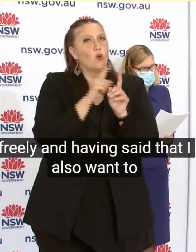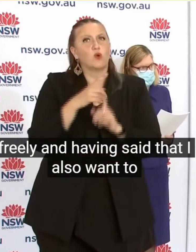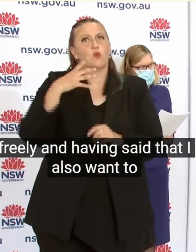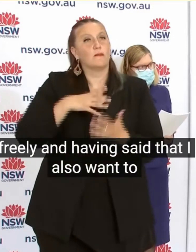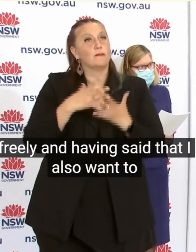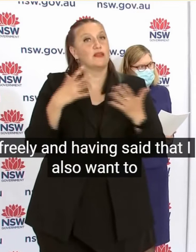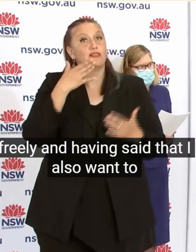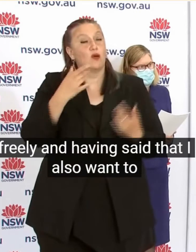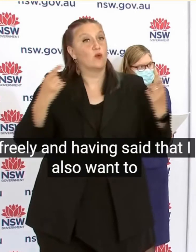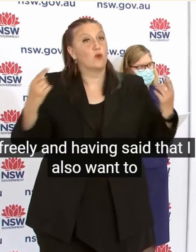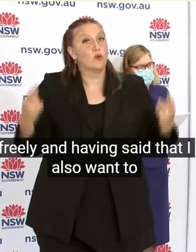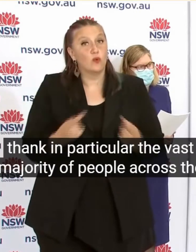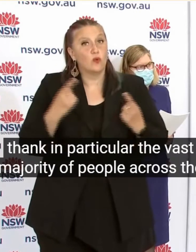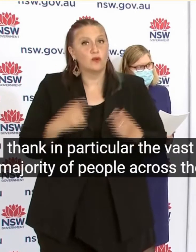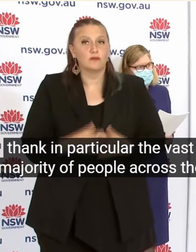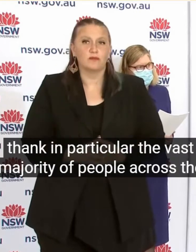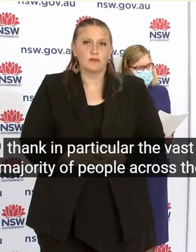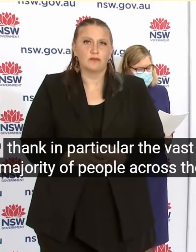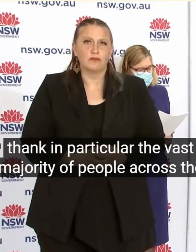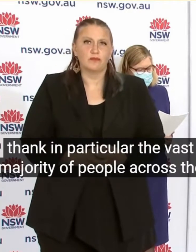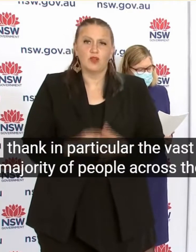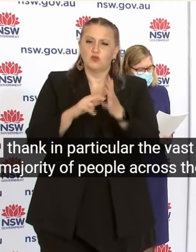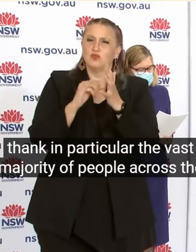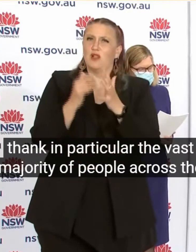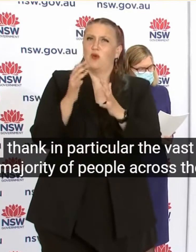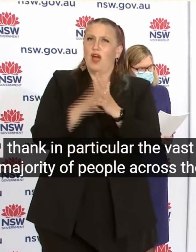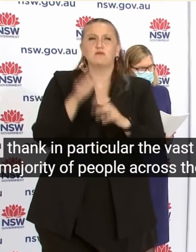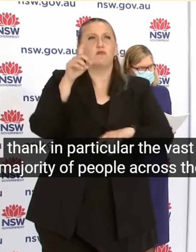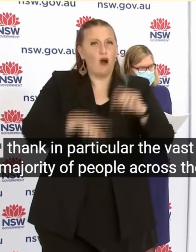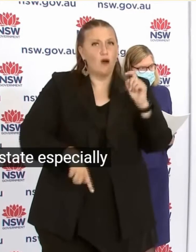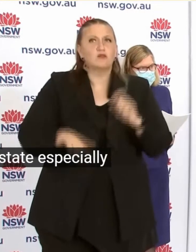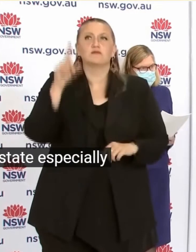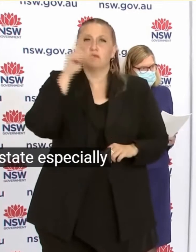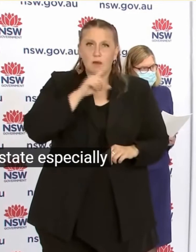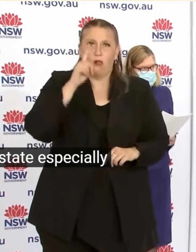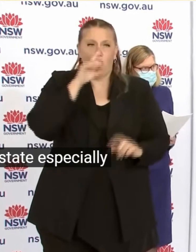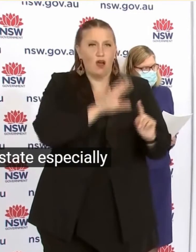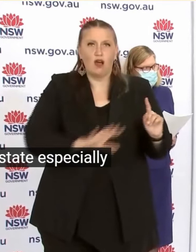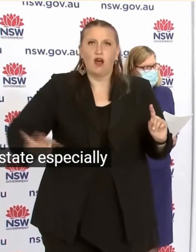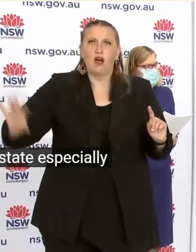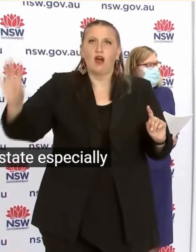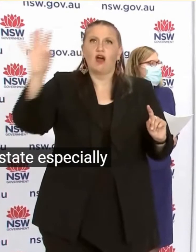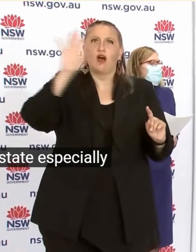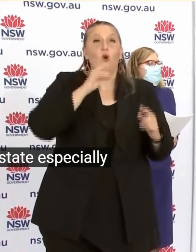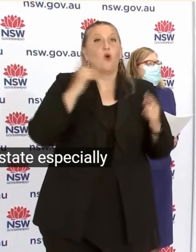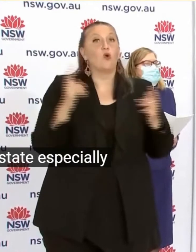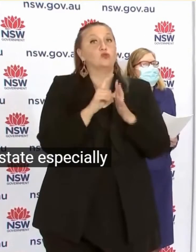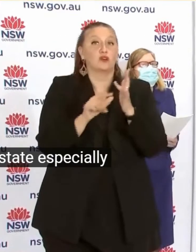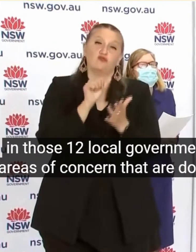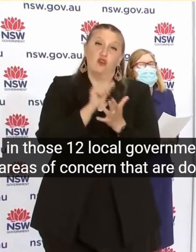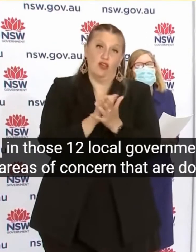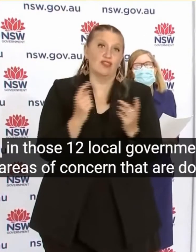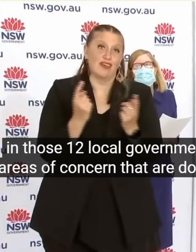The vast majority of people across the state Especially in those 12 local government areas of concern That are doing their